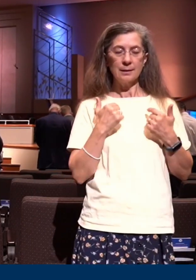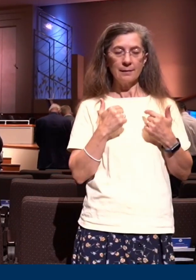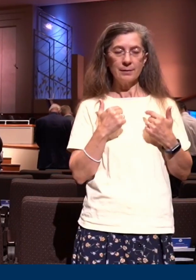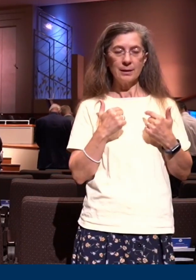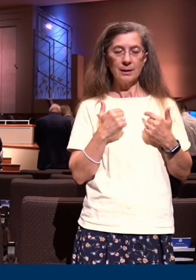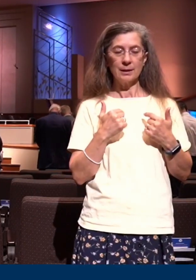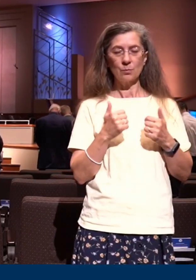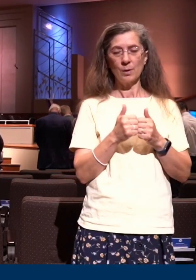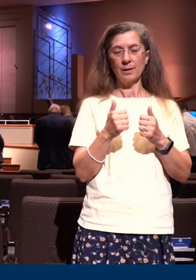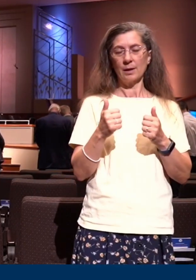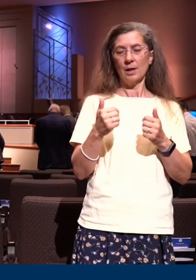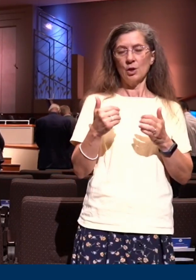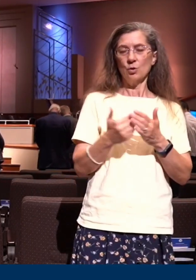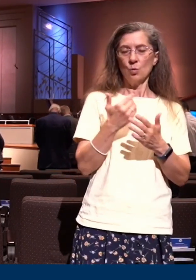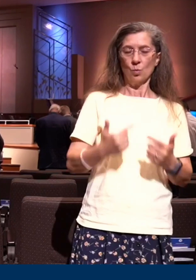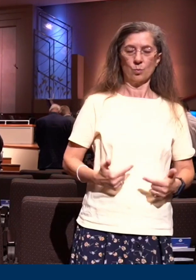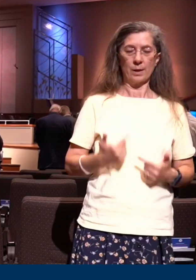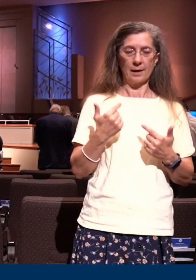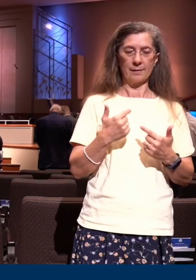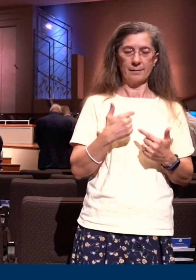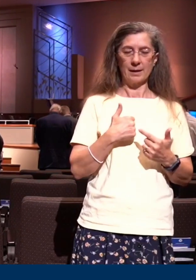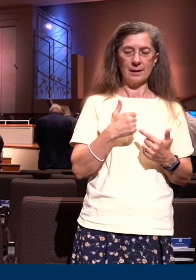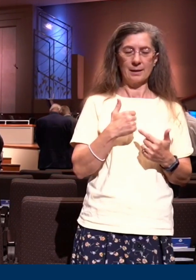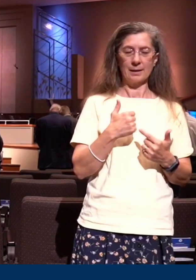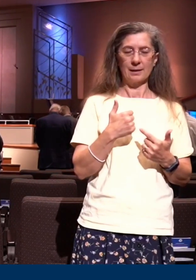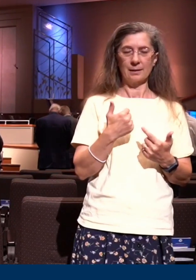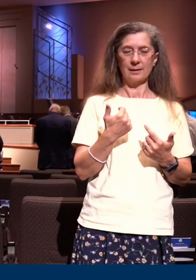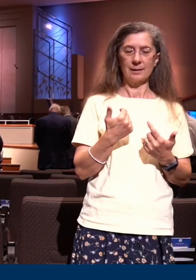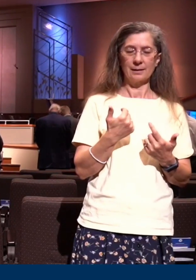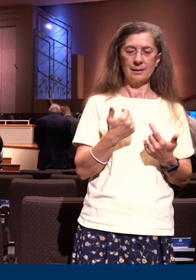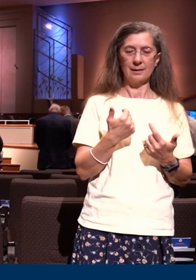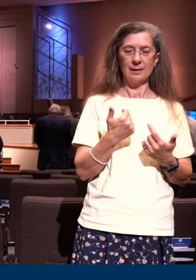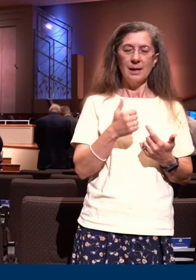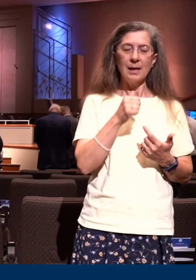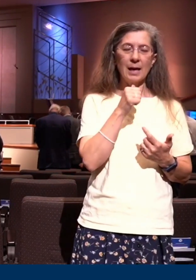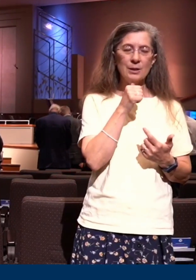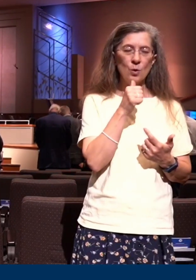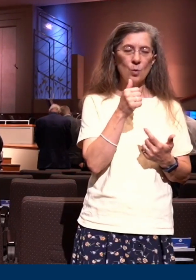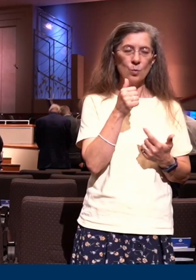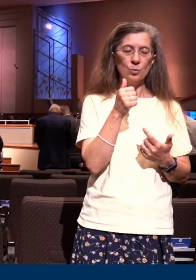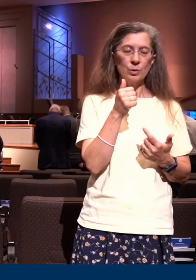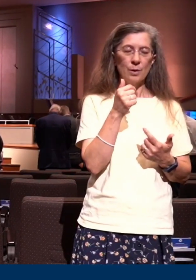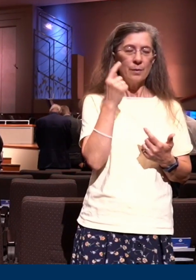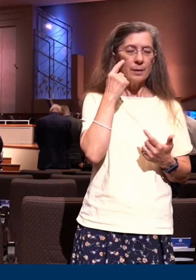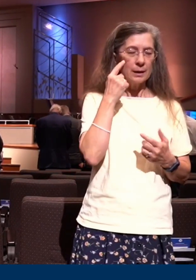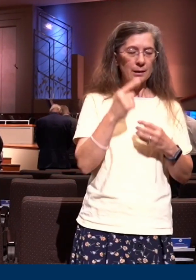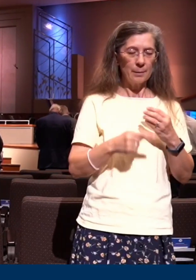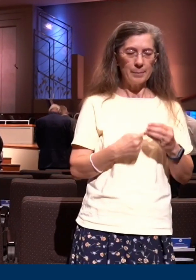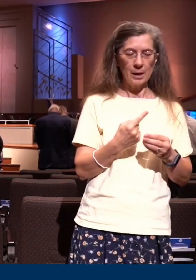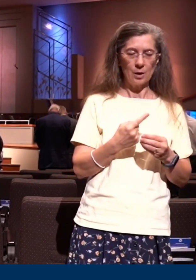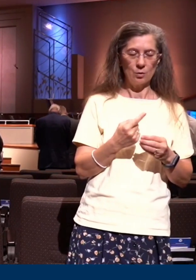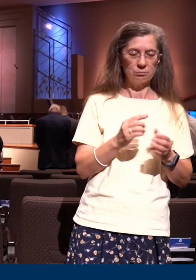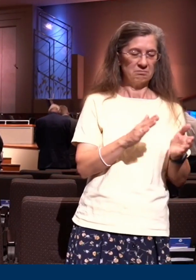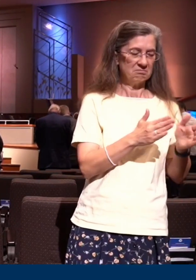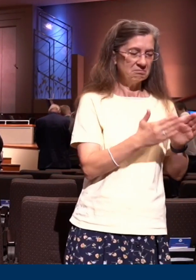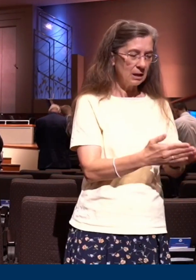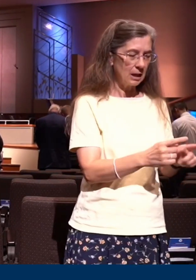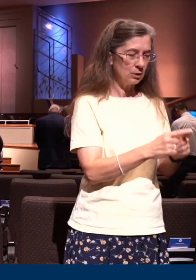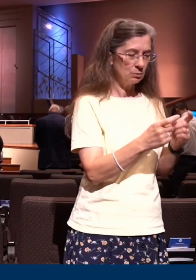I've not been reckoning myself to be dead indeed unto sin and I'm seeing that often